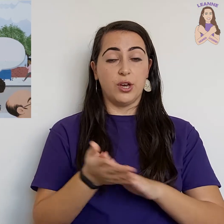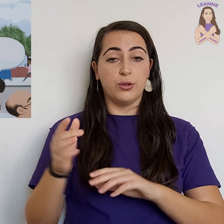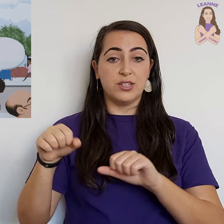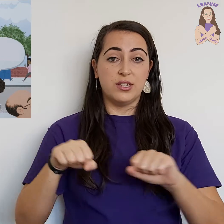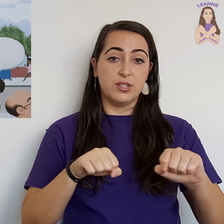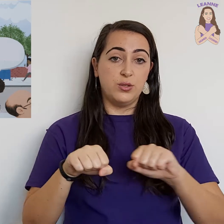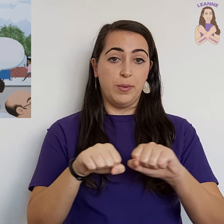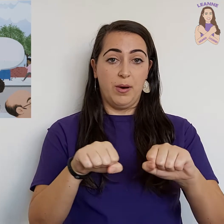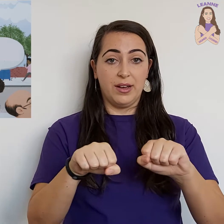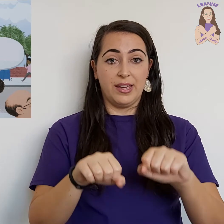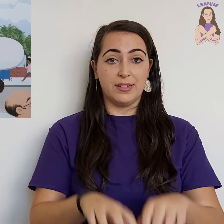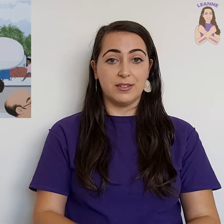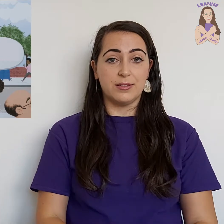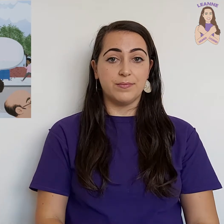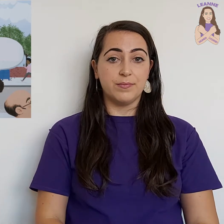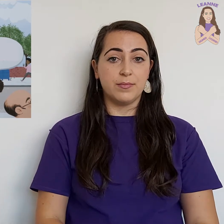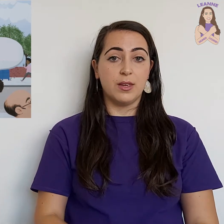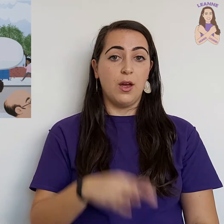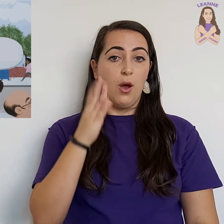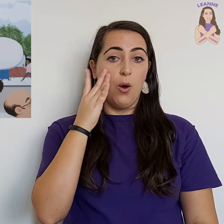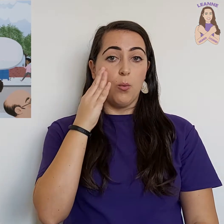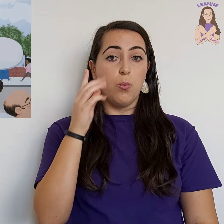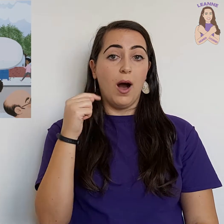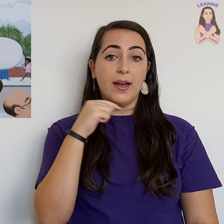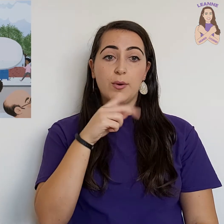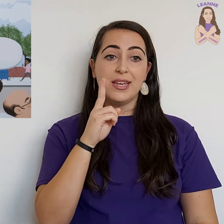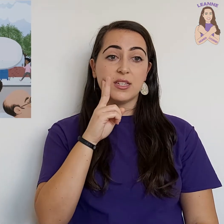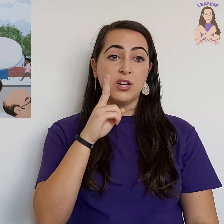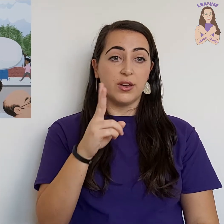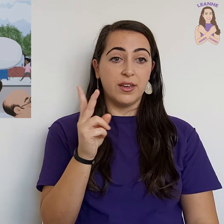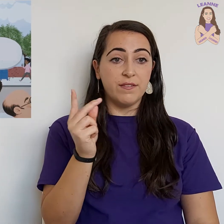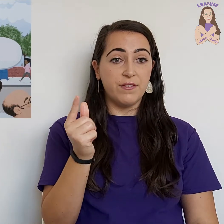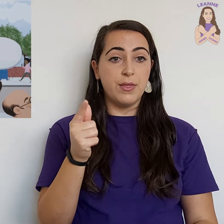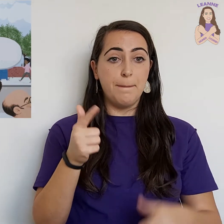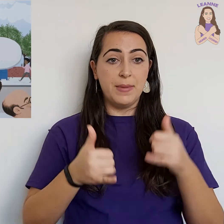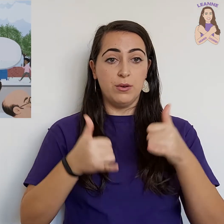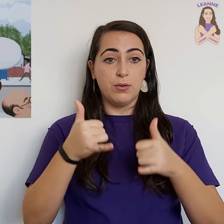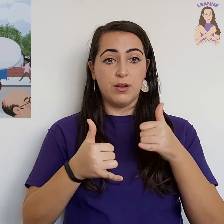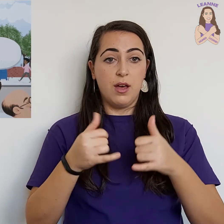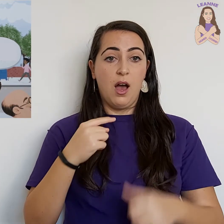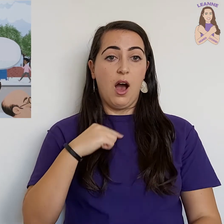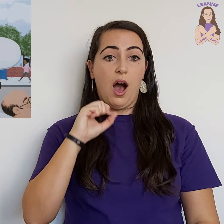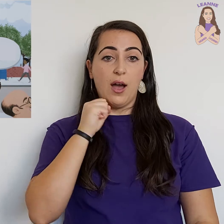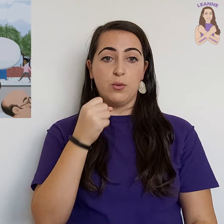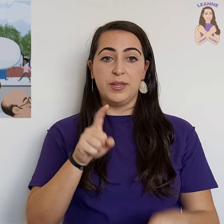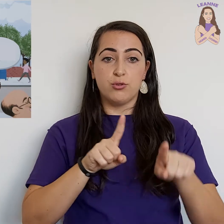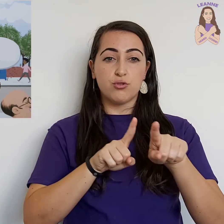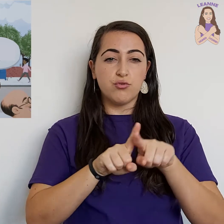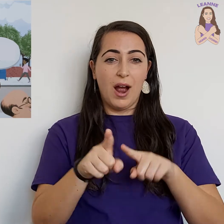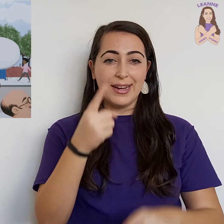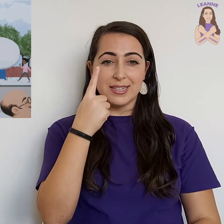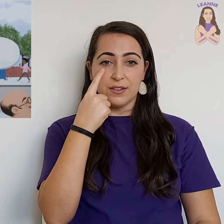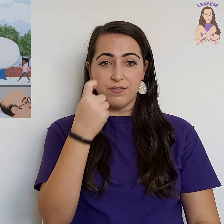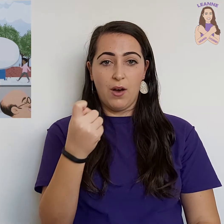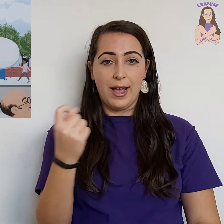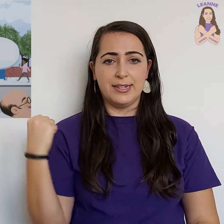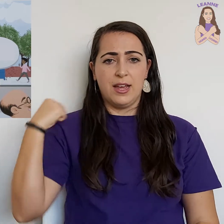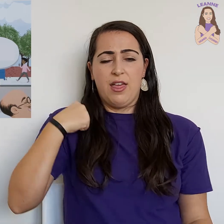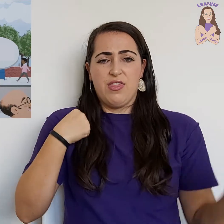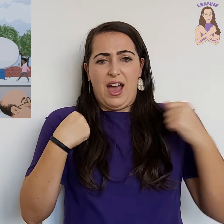go to the supermarket. While he's looking for the milk, I'll be trying to find the